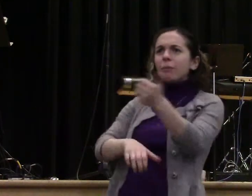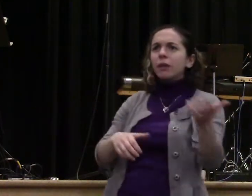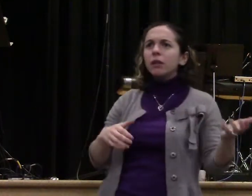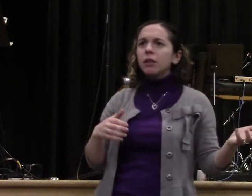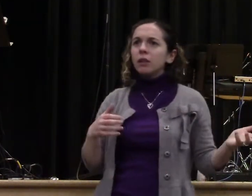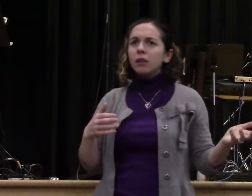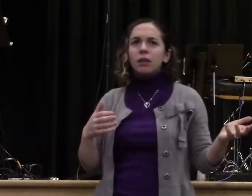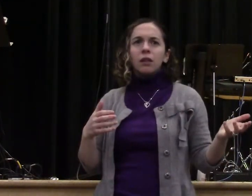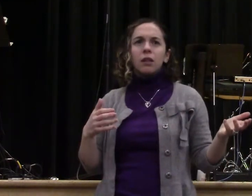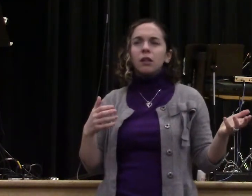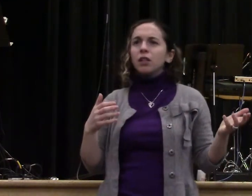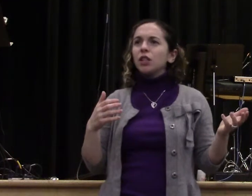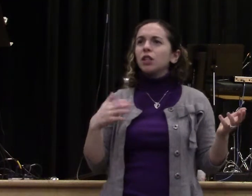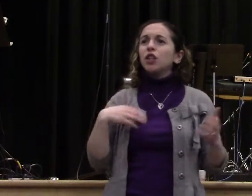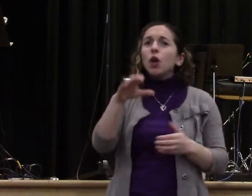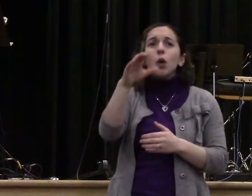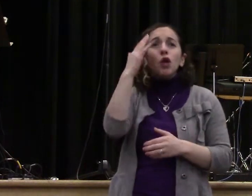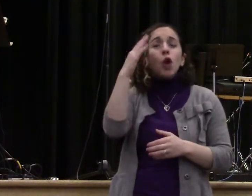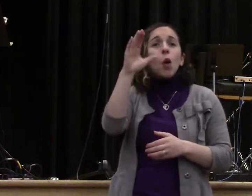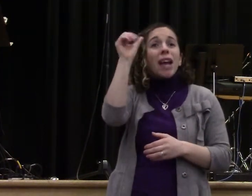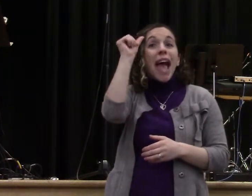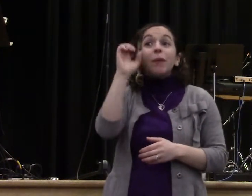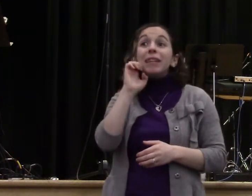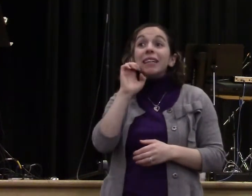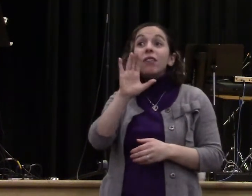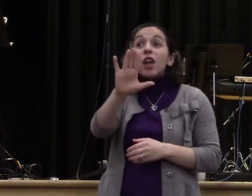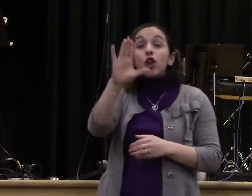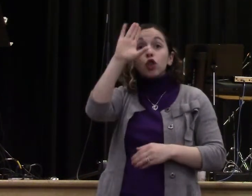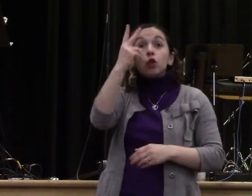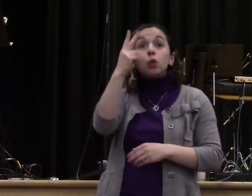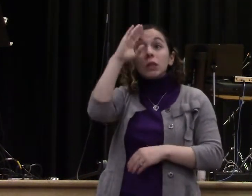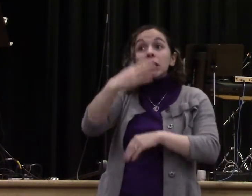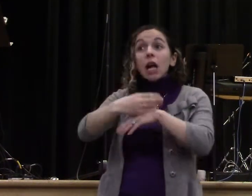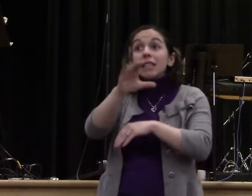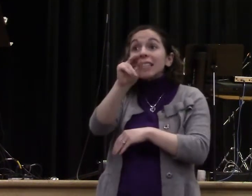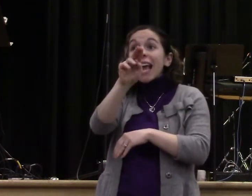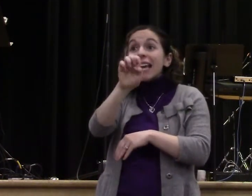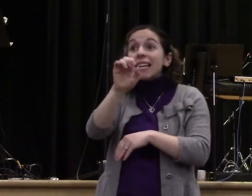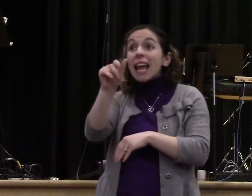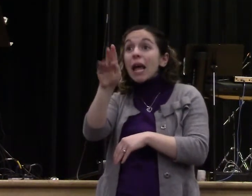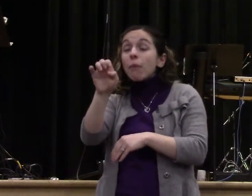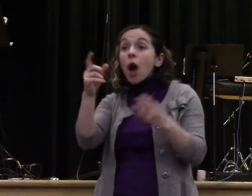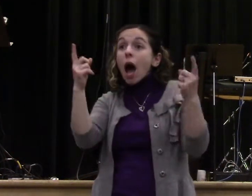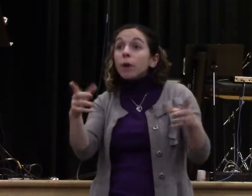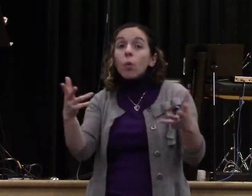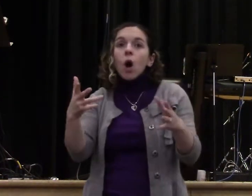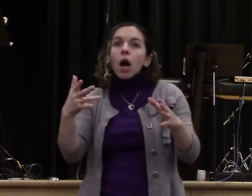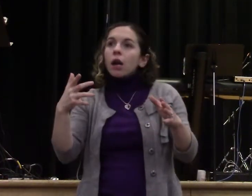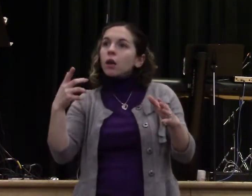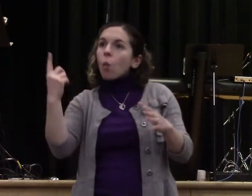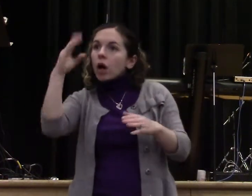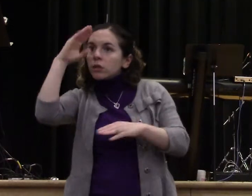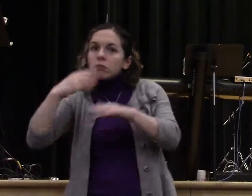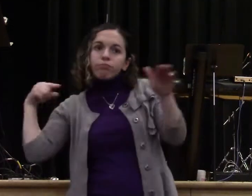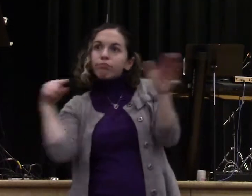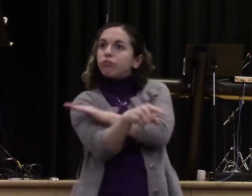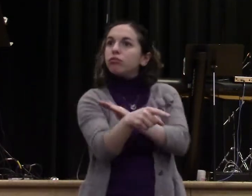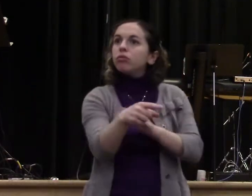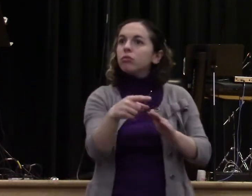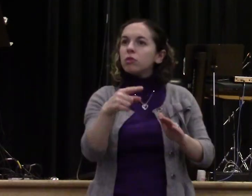next generation between Cain and Abel saw jealousy, murder, and murder as a result of sin. In just three chapters. And you're complaining of